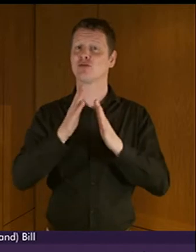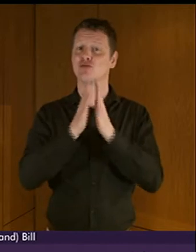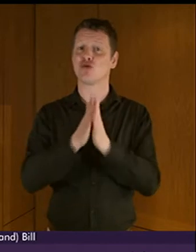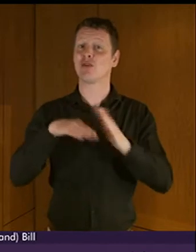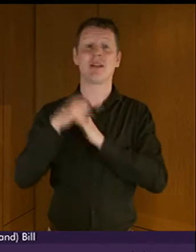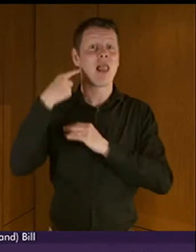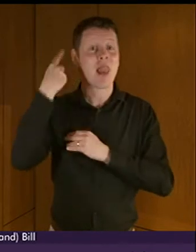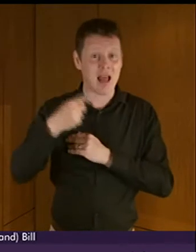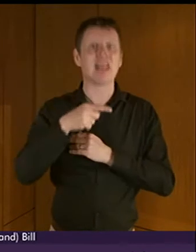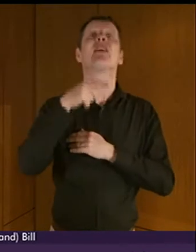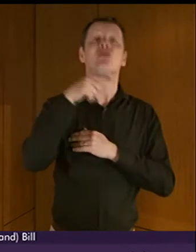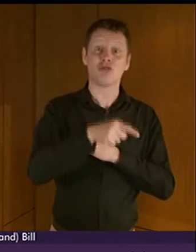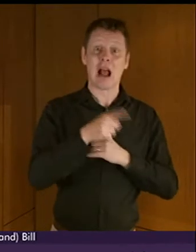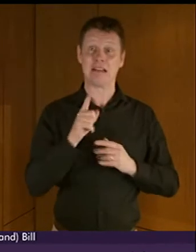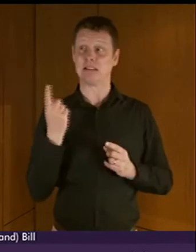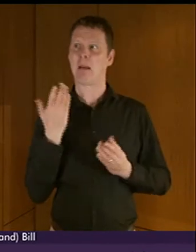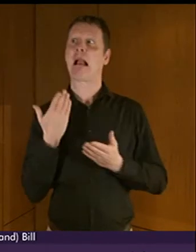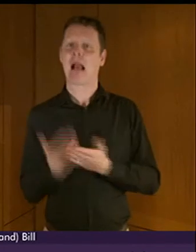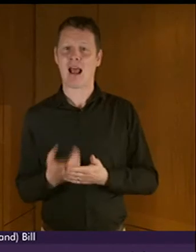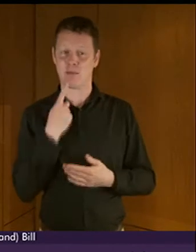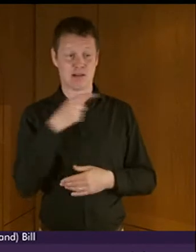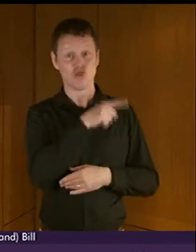teach Queen Victoria how to sign